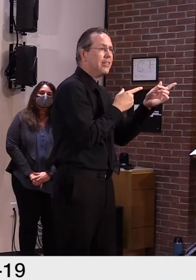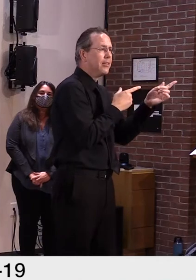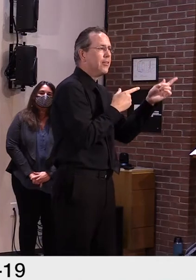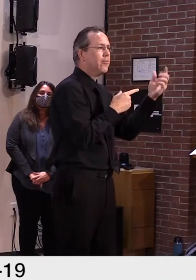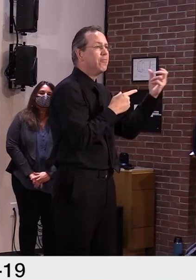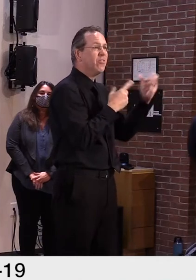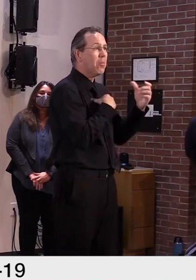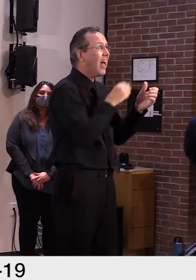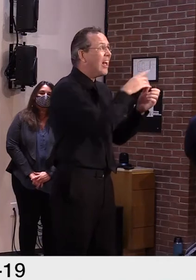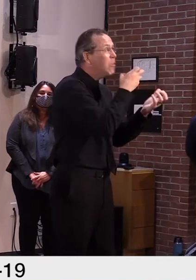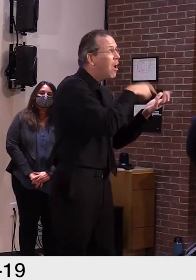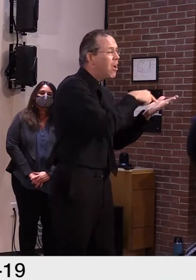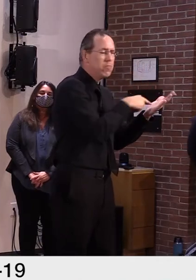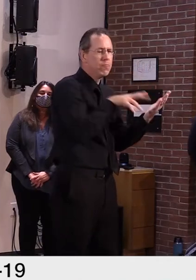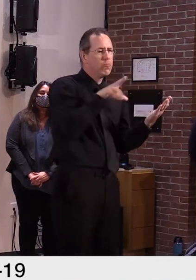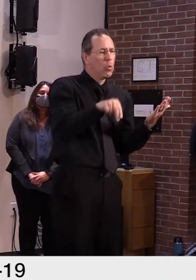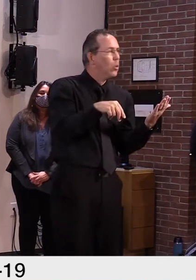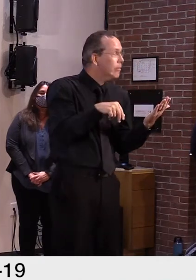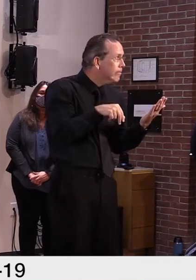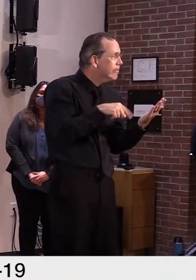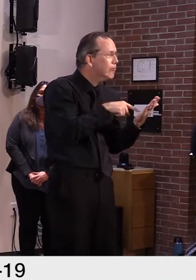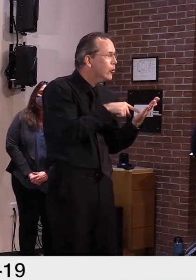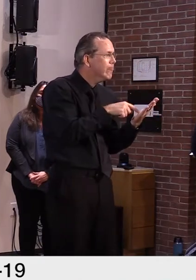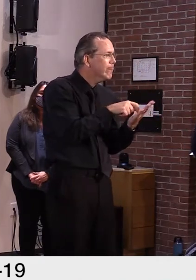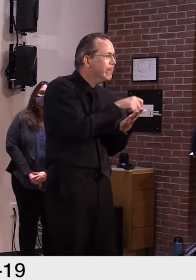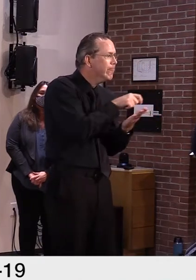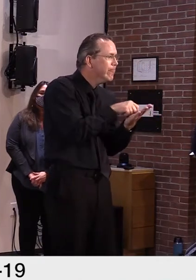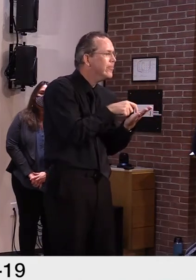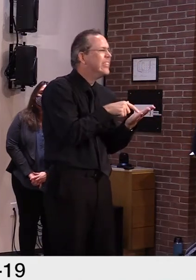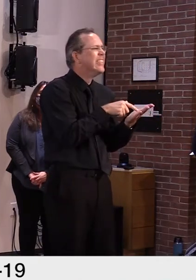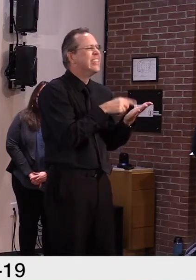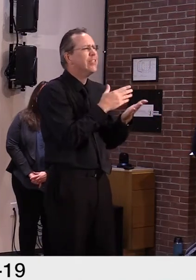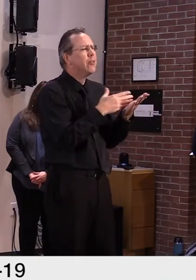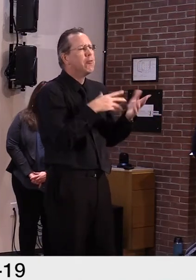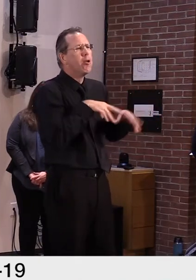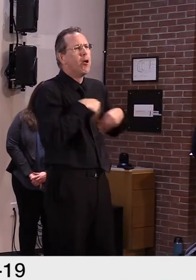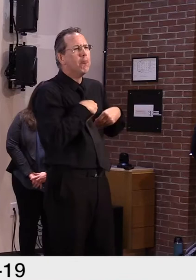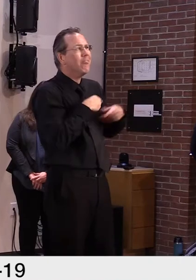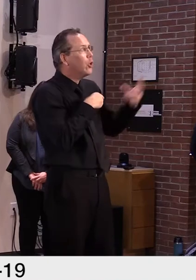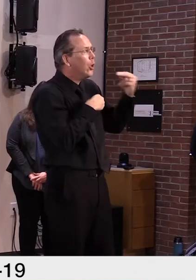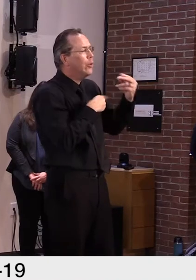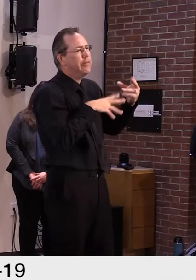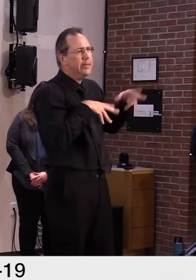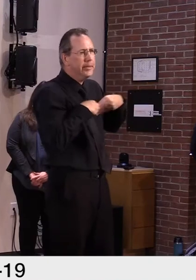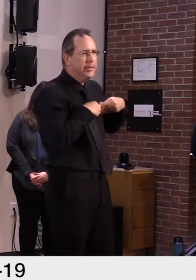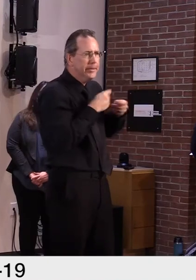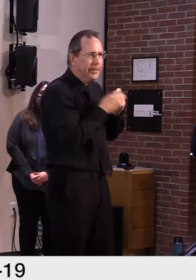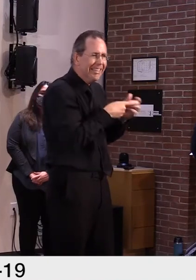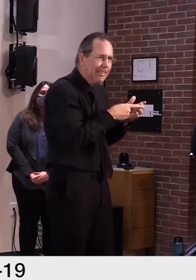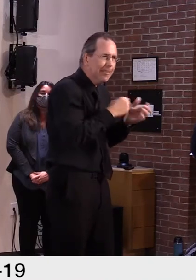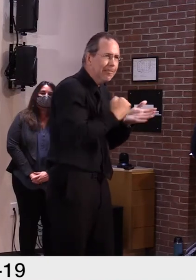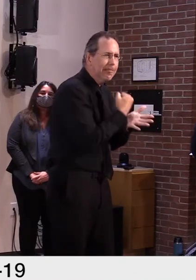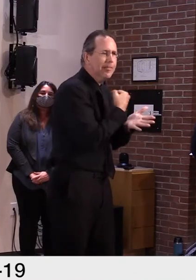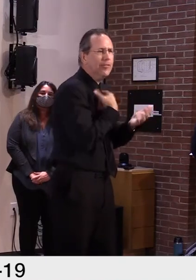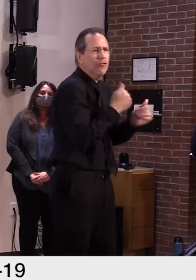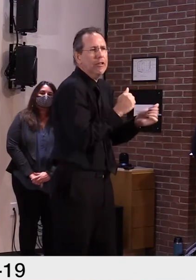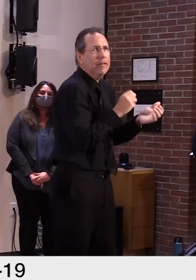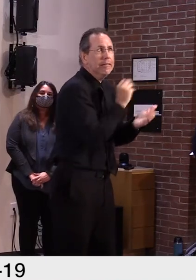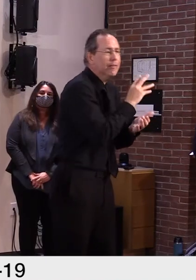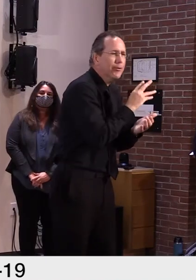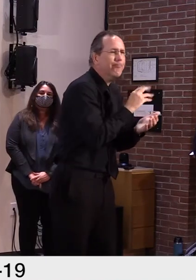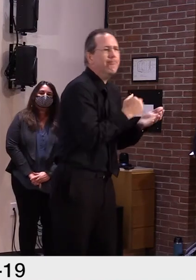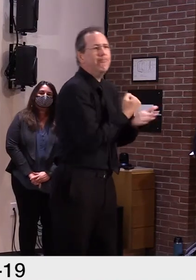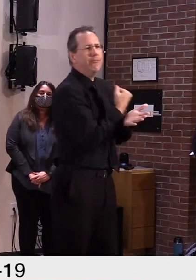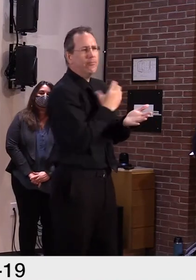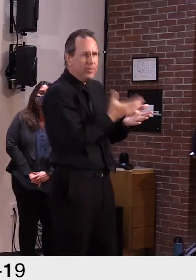that's normal. That's what we do every year. Not everyone gets everything they want. But overall, I